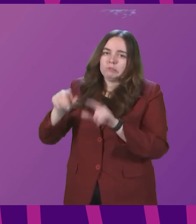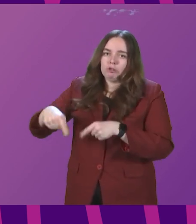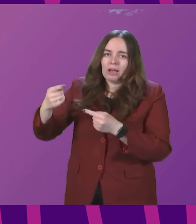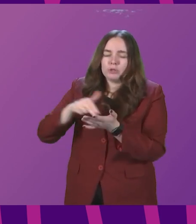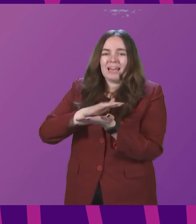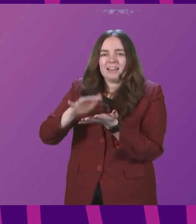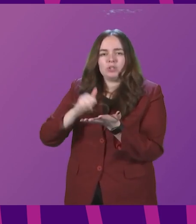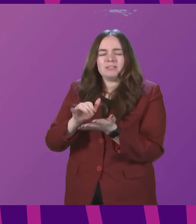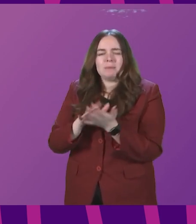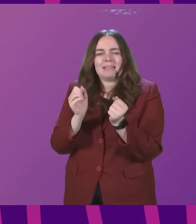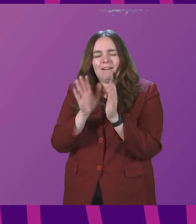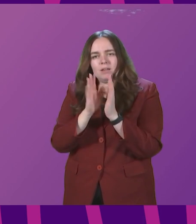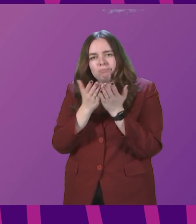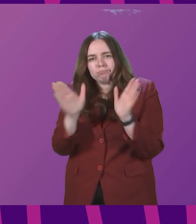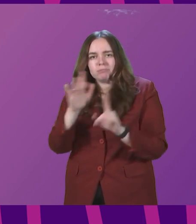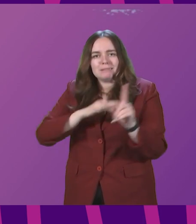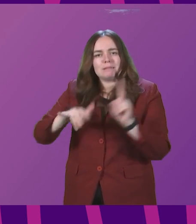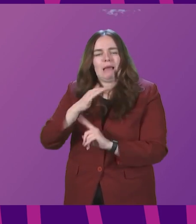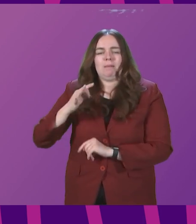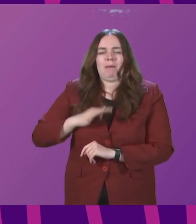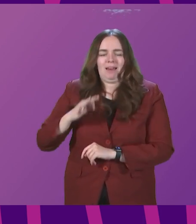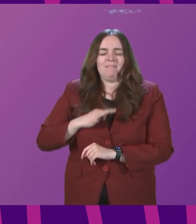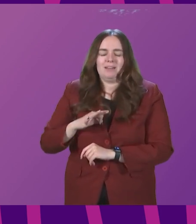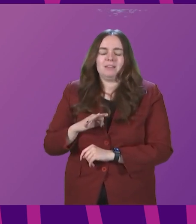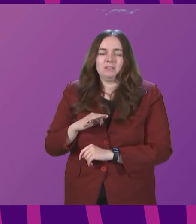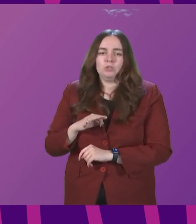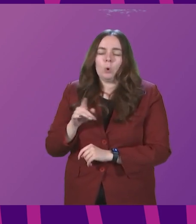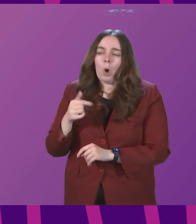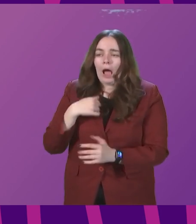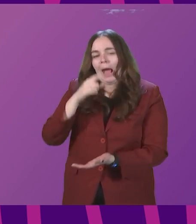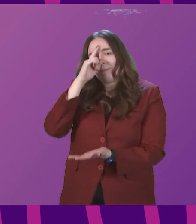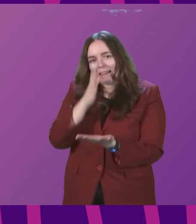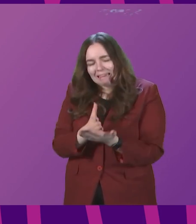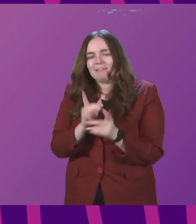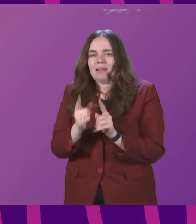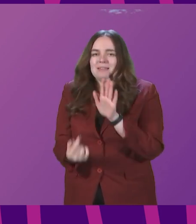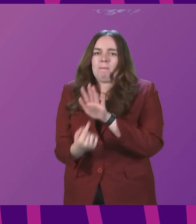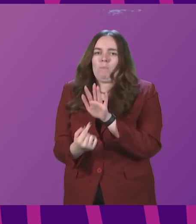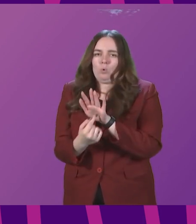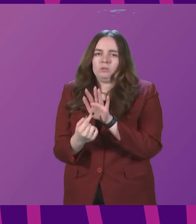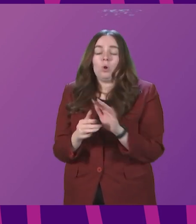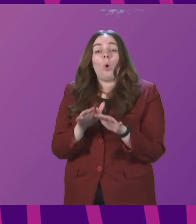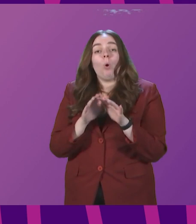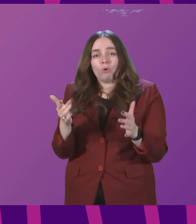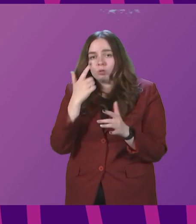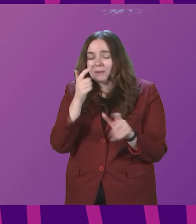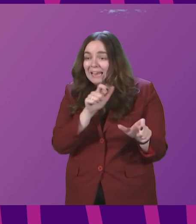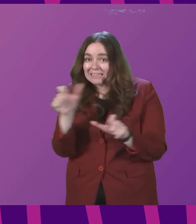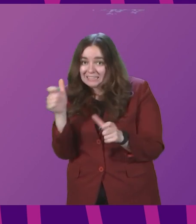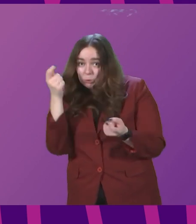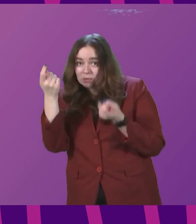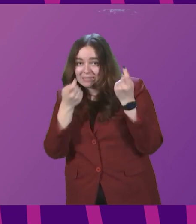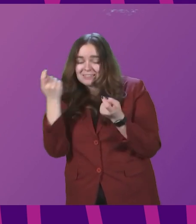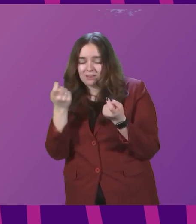broader societal benefit as well. So there is a place there and I believe it is an important place. Of course we continue to consider it